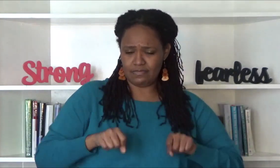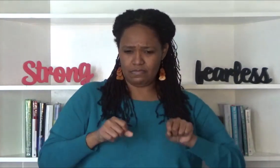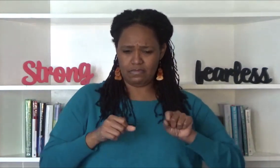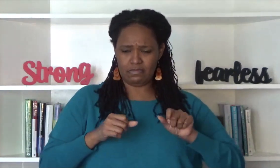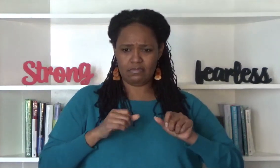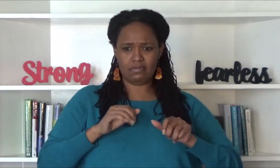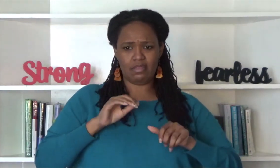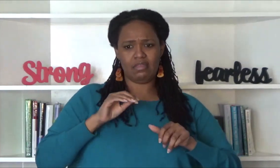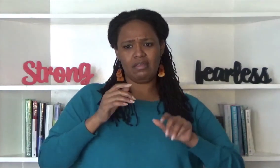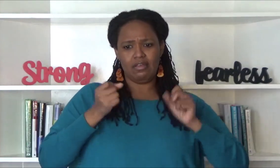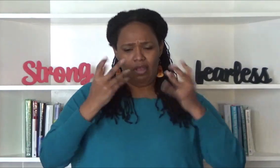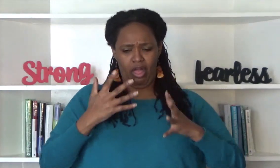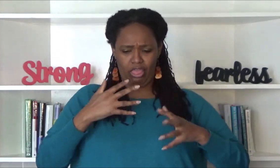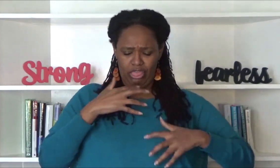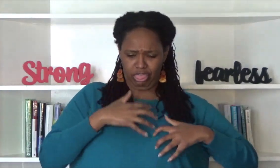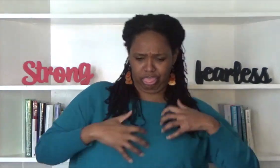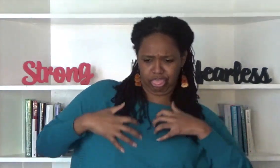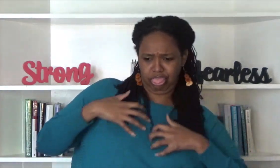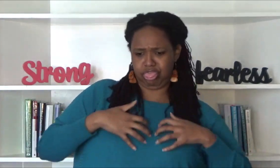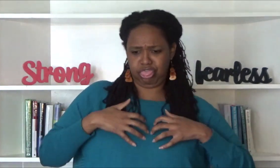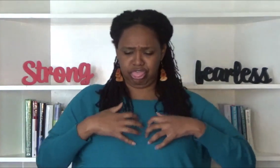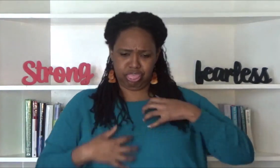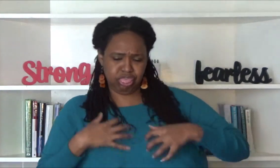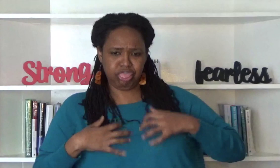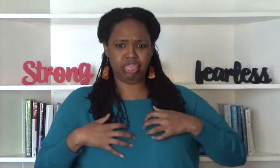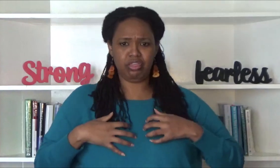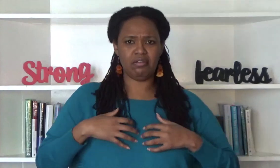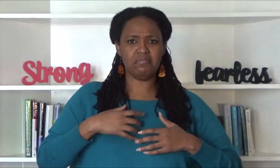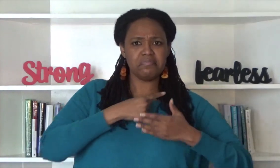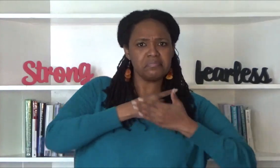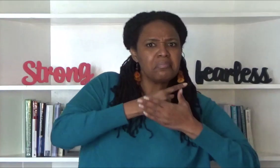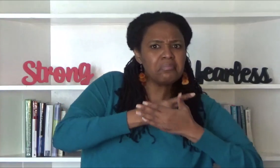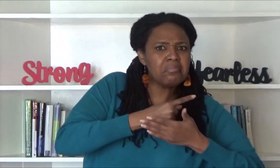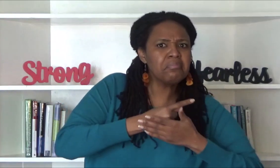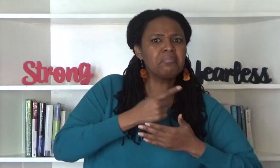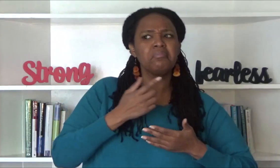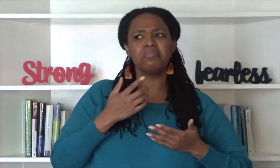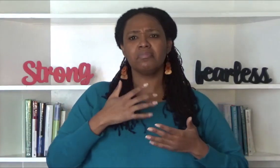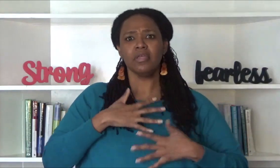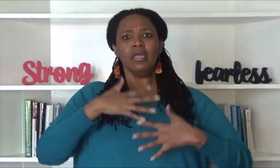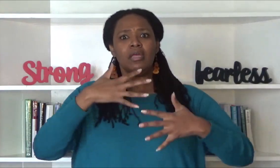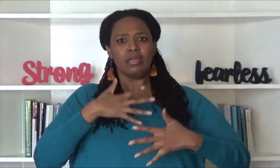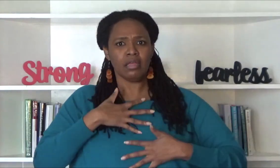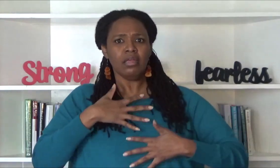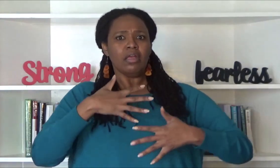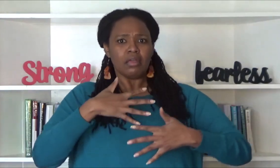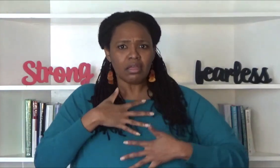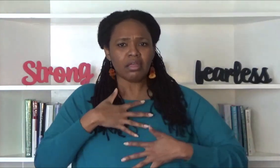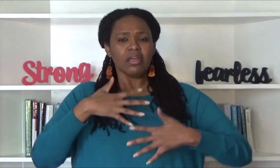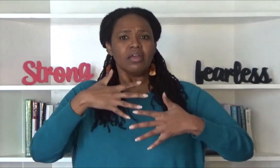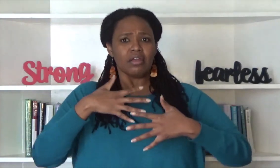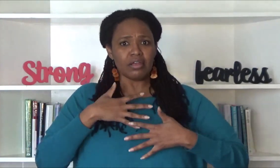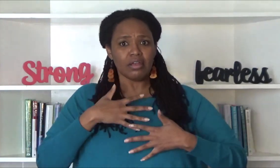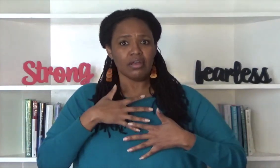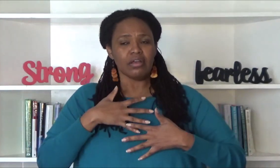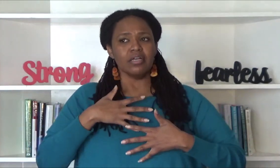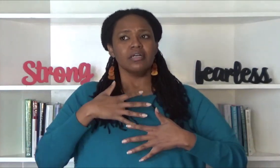automatic physiological responses such as heart racing shallow breathing etc